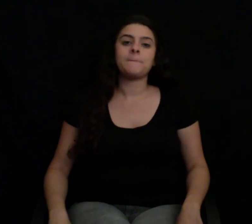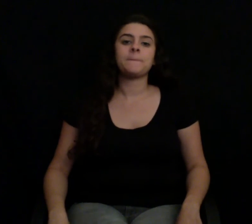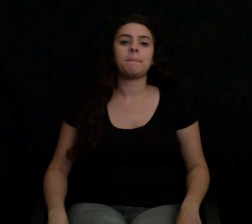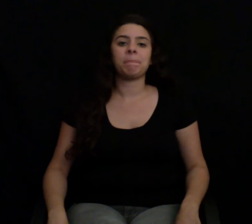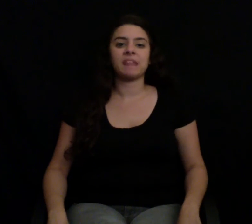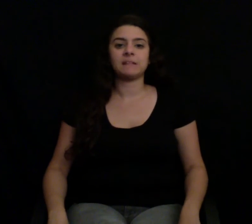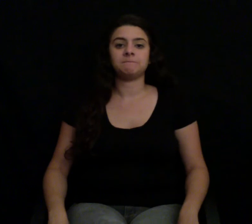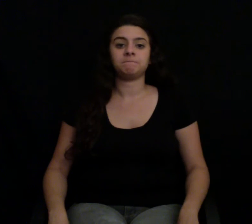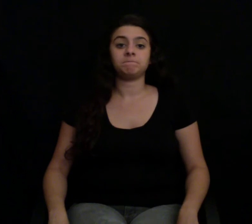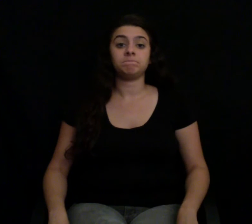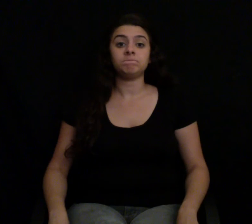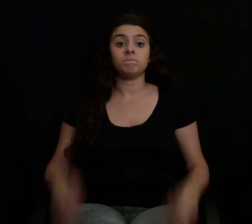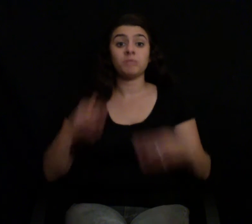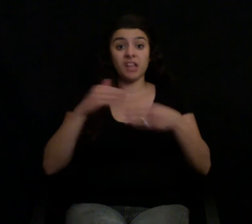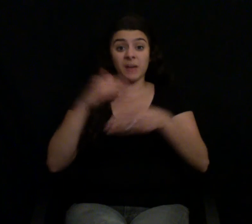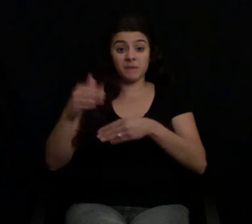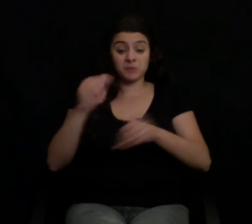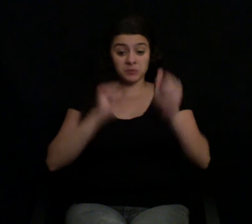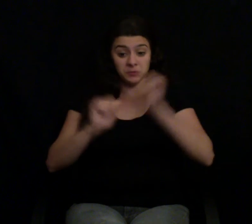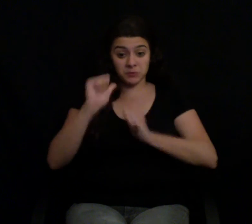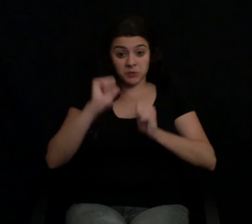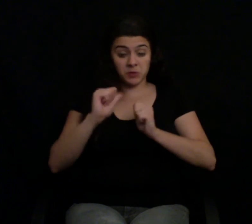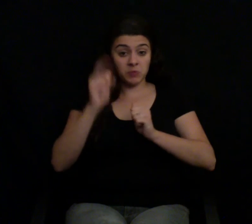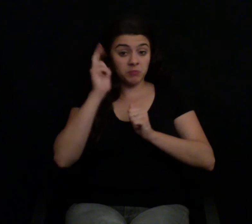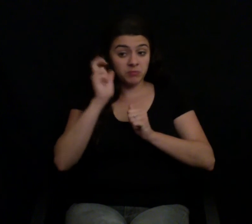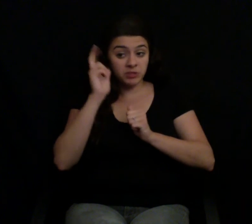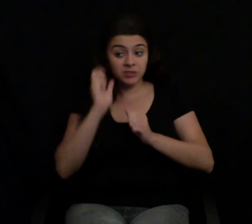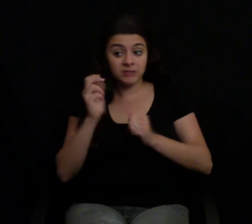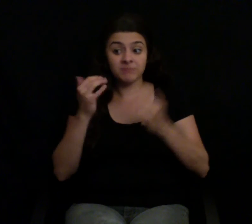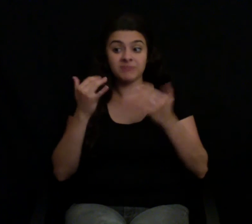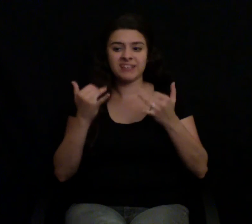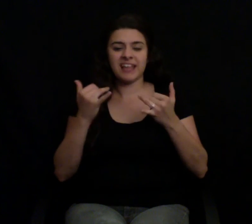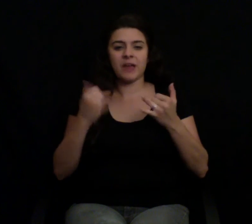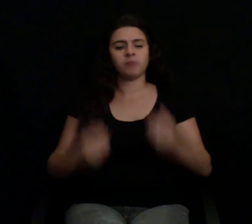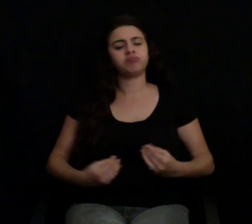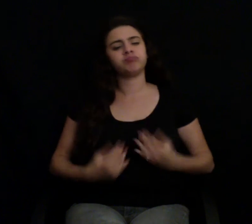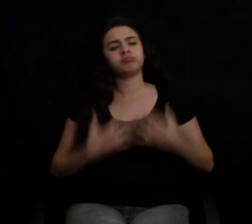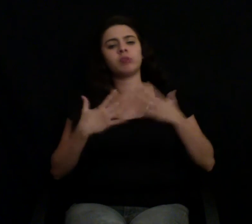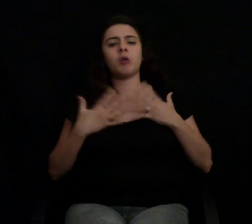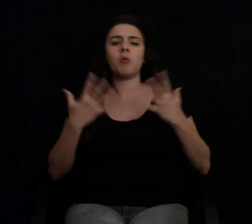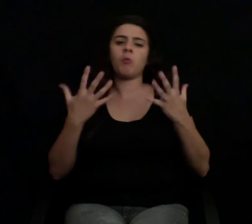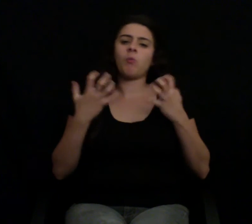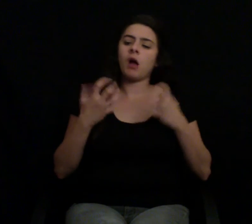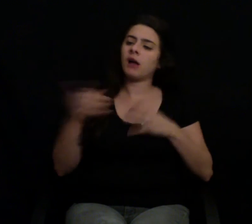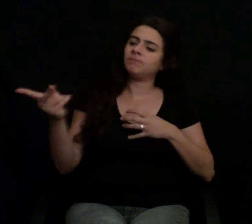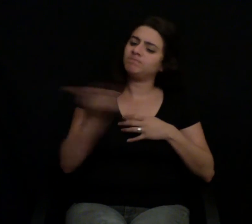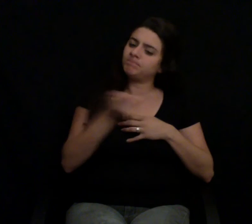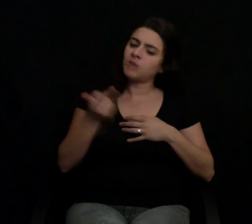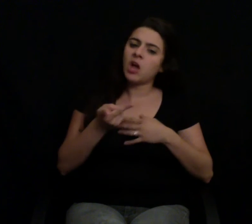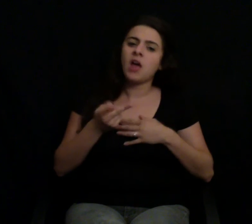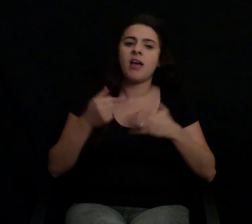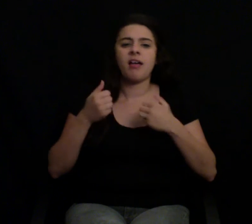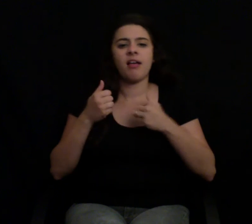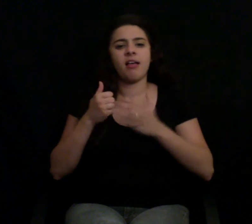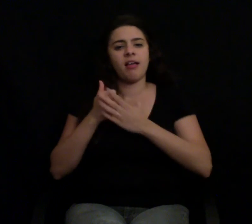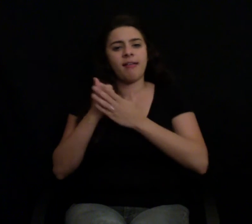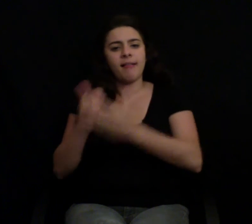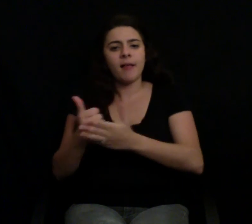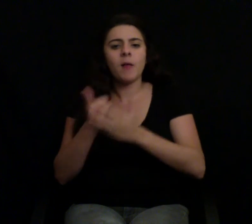After hearing this, you're at All Inspired to help Leah and Craig fight the good fight. You can share your support right now through direct action. We